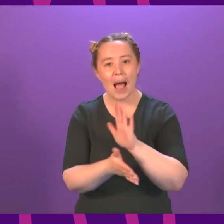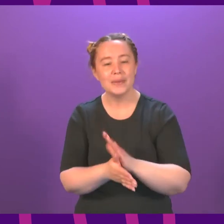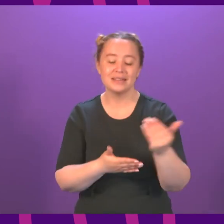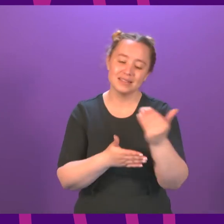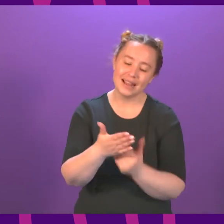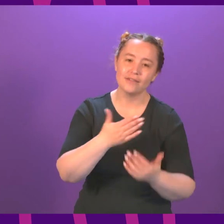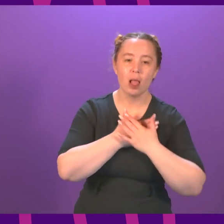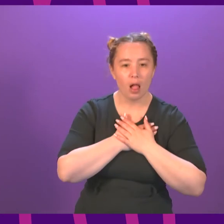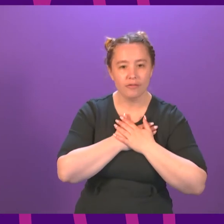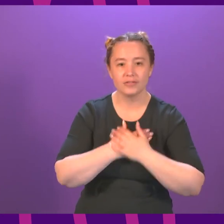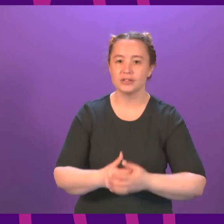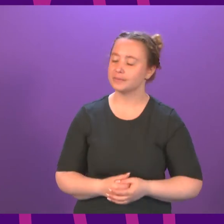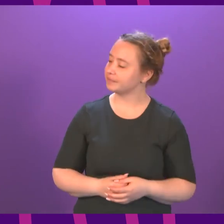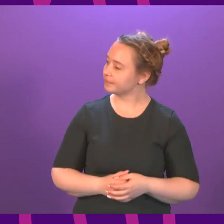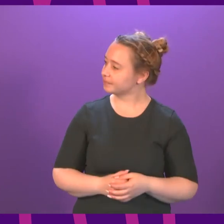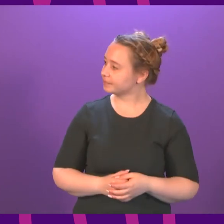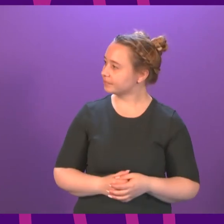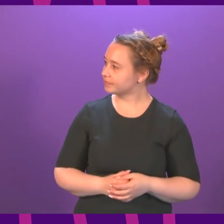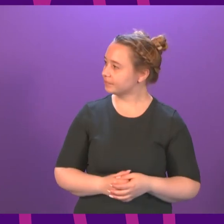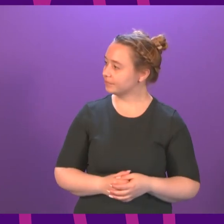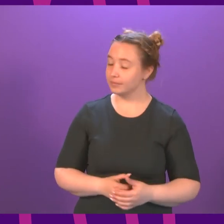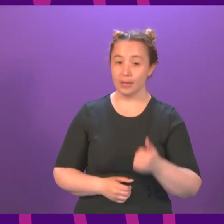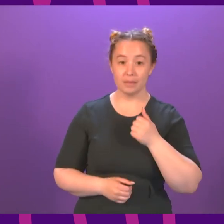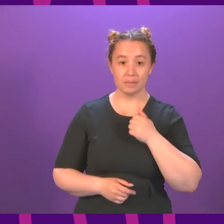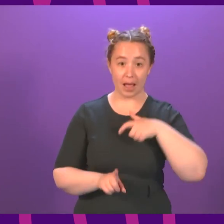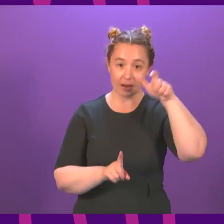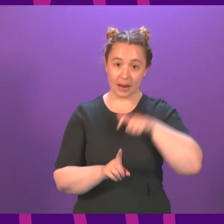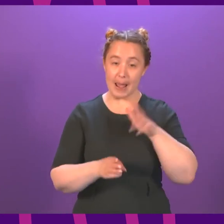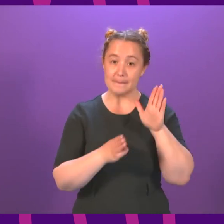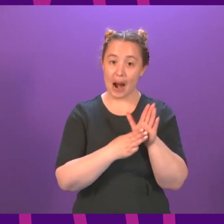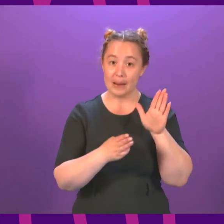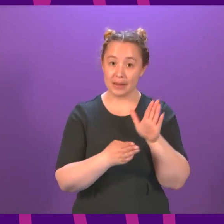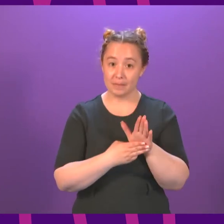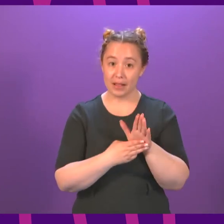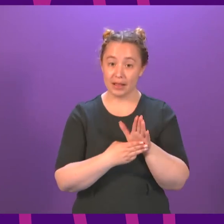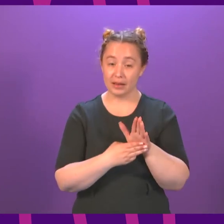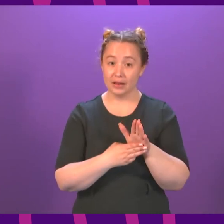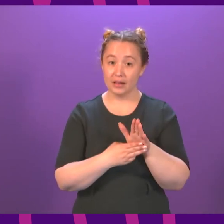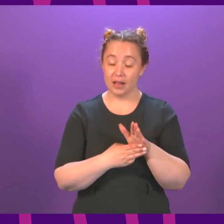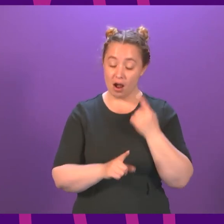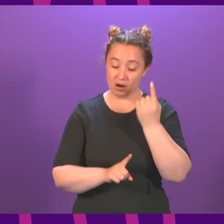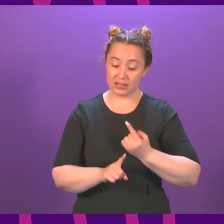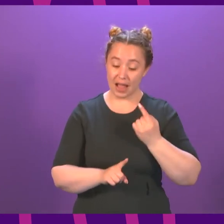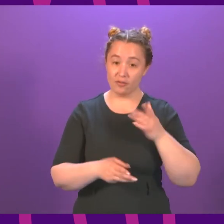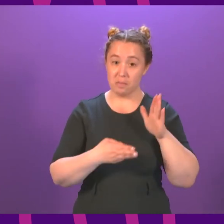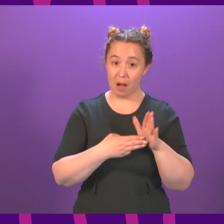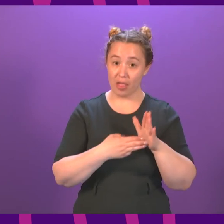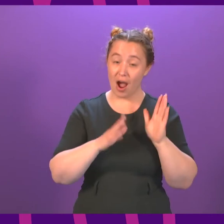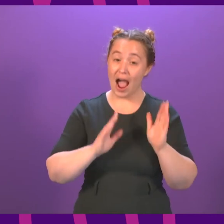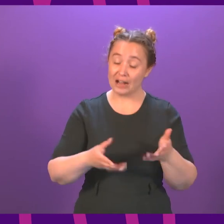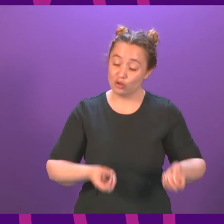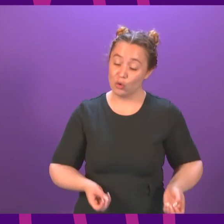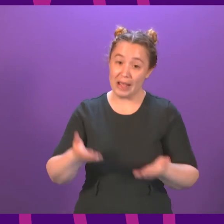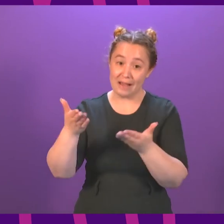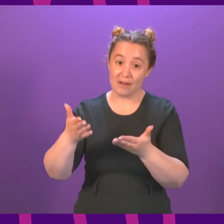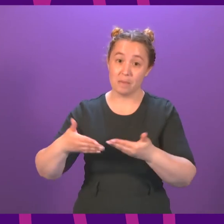I thank the First Minister for her response. My constituent, Mary Macmillan, was one of 60,000 Scottish mothers compelled to give up a baby for